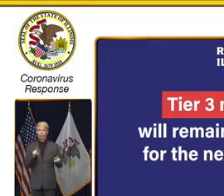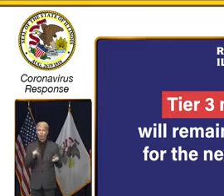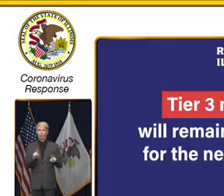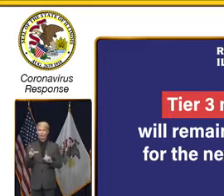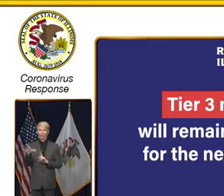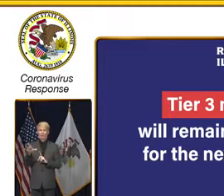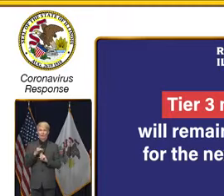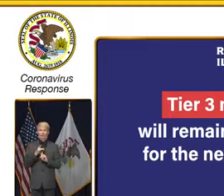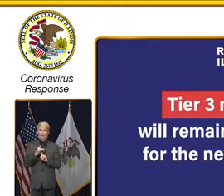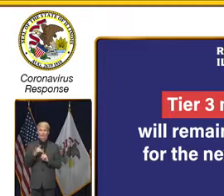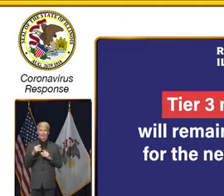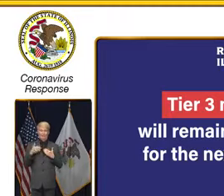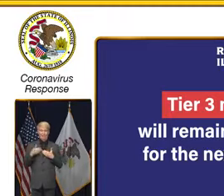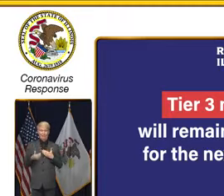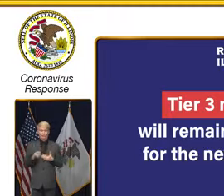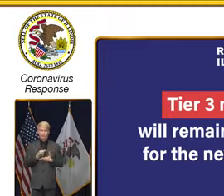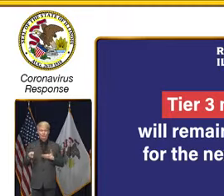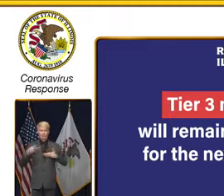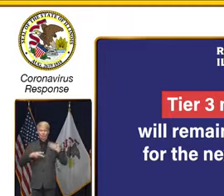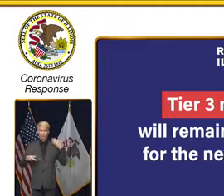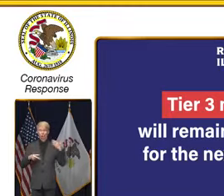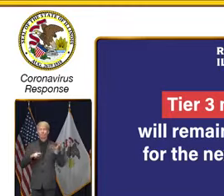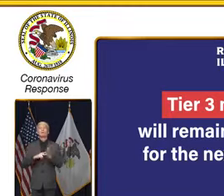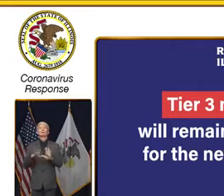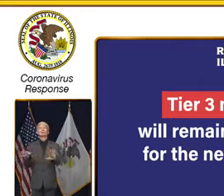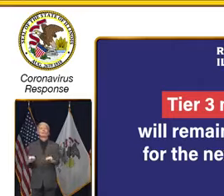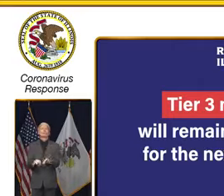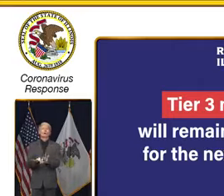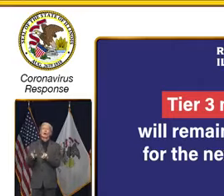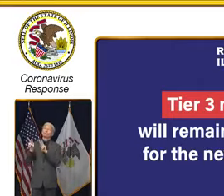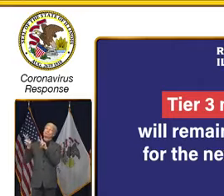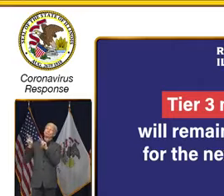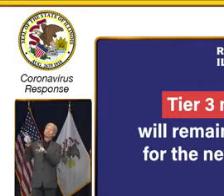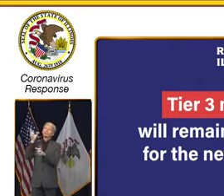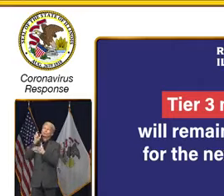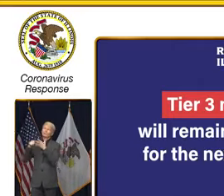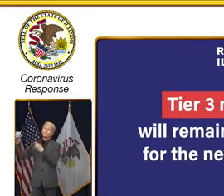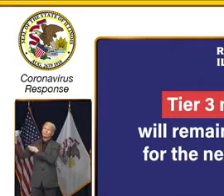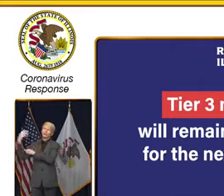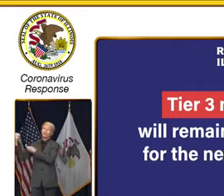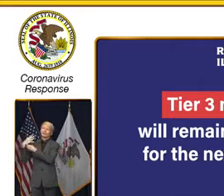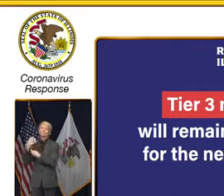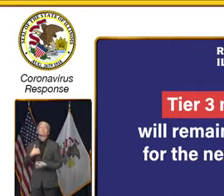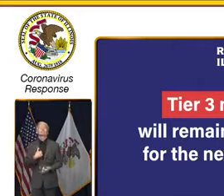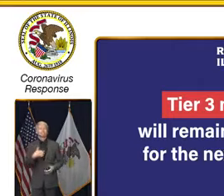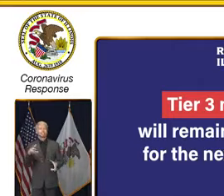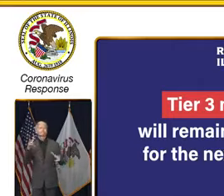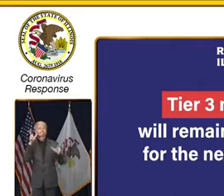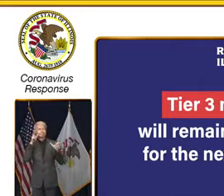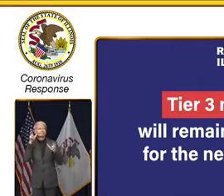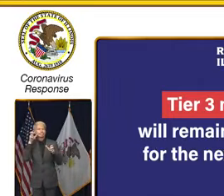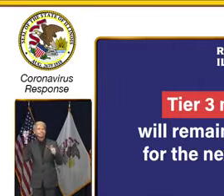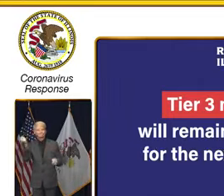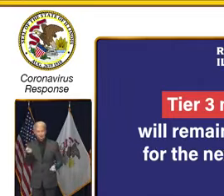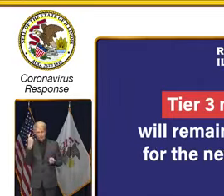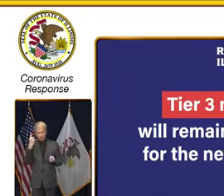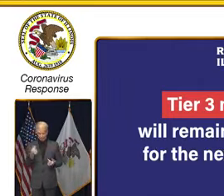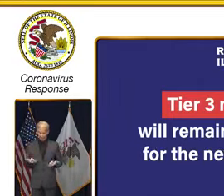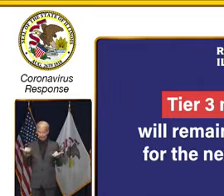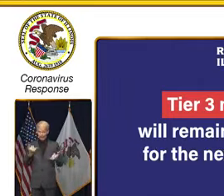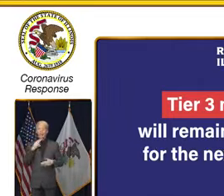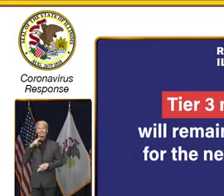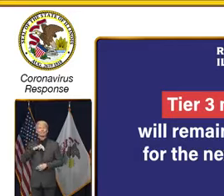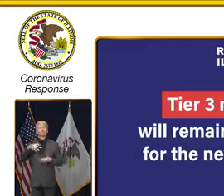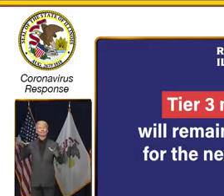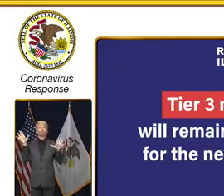listen to them. And I say this as we come off of a Thanksgiving holiday when many